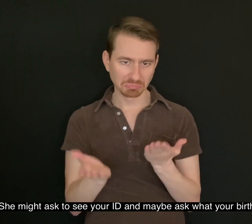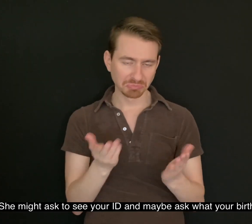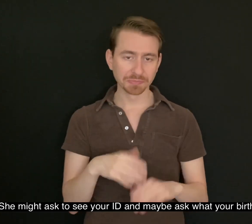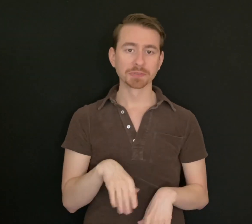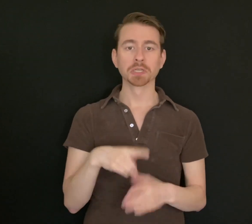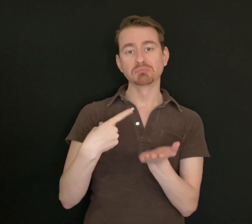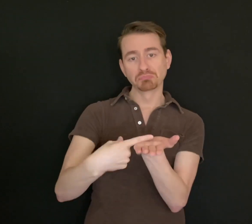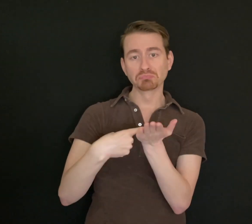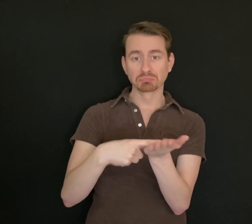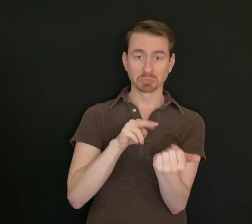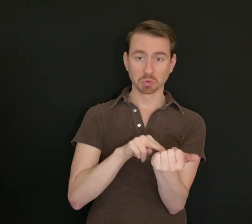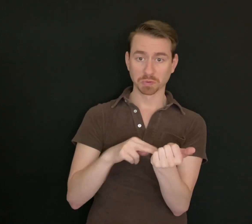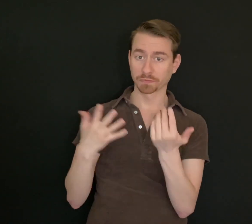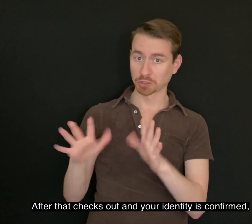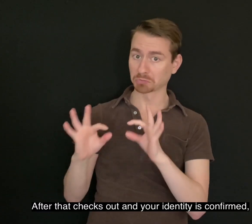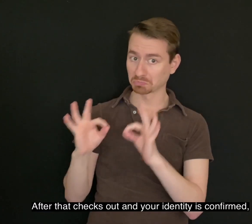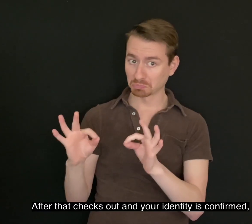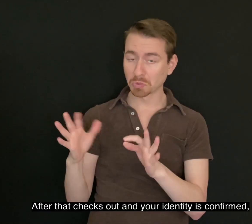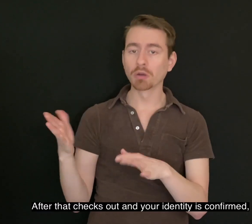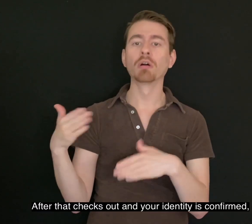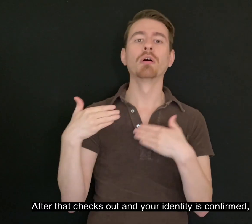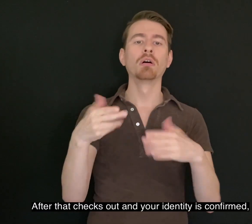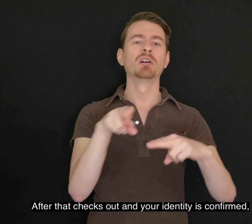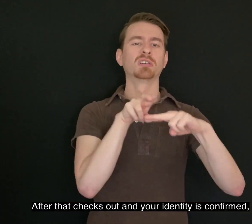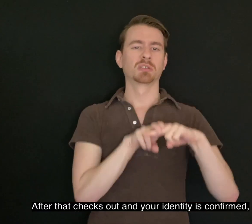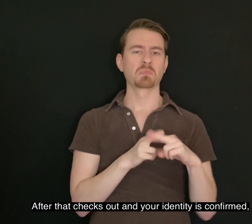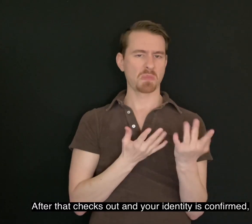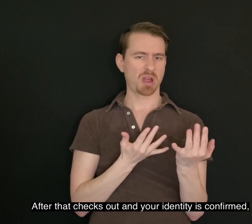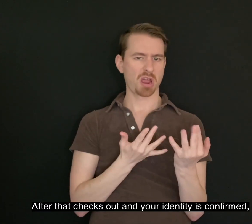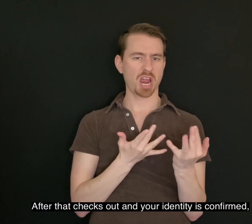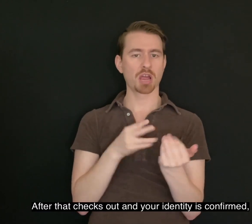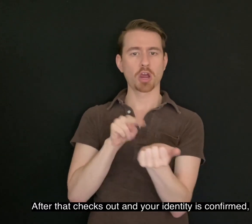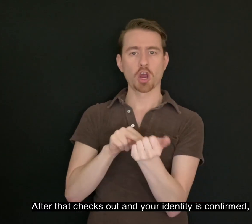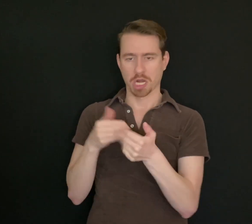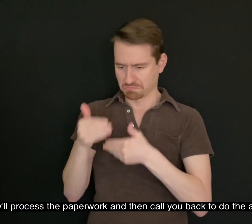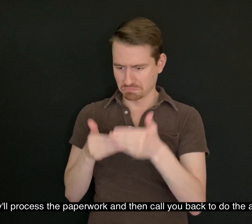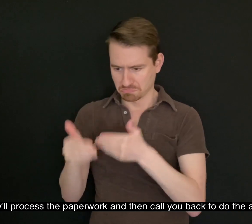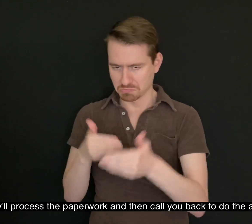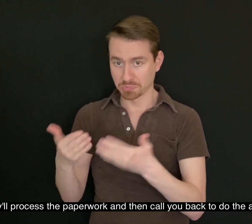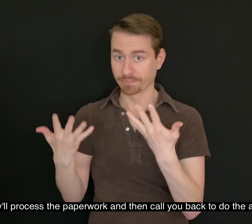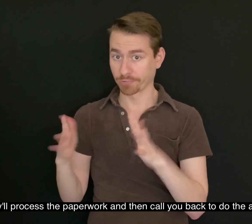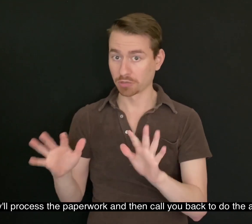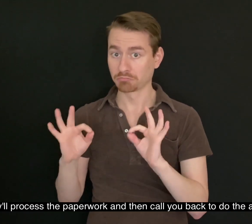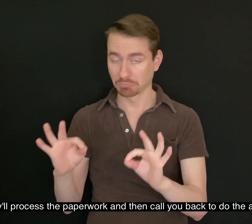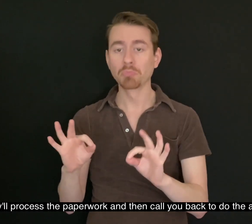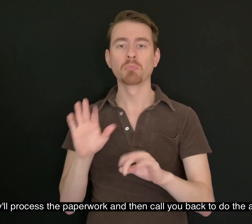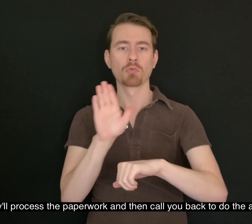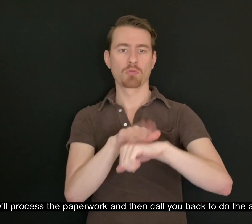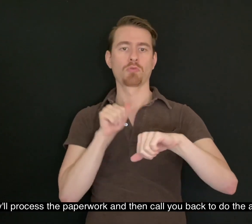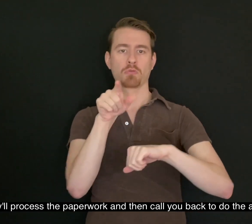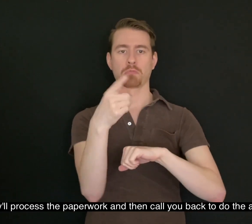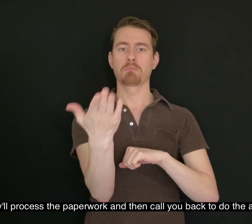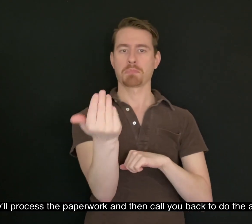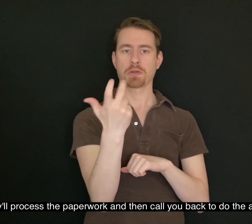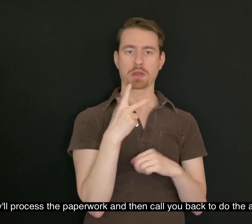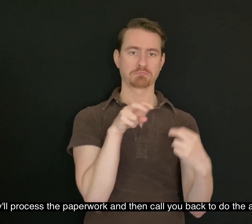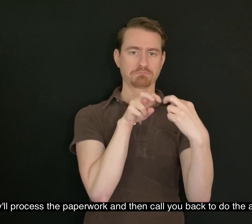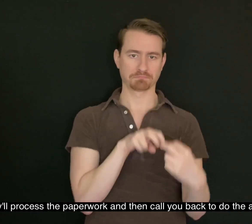is. After that checks out and your identity is confirmed, they'll process the paperwork and then call you back to do the actual